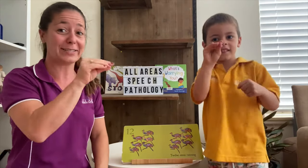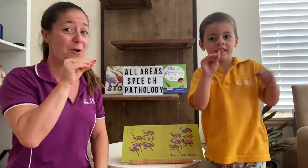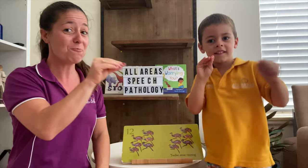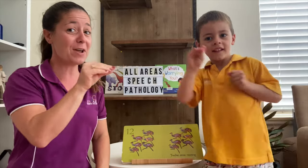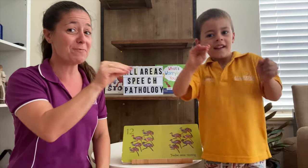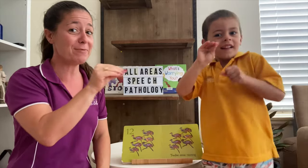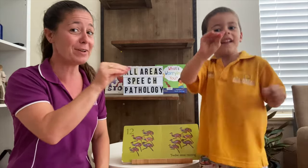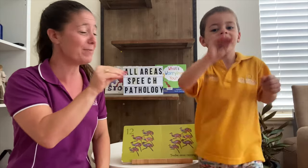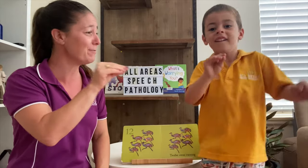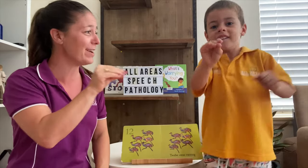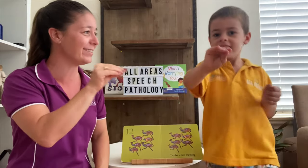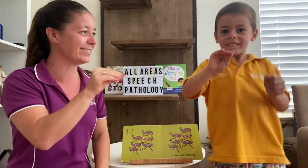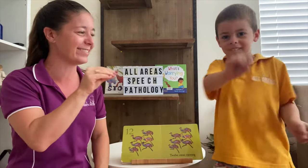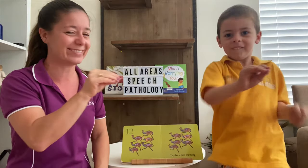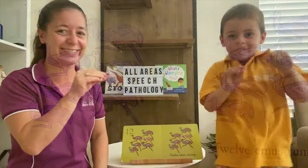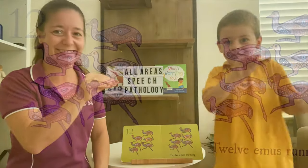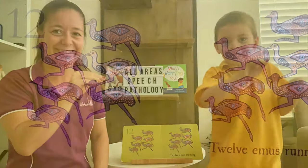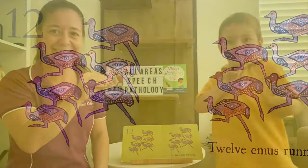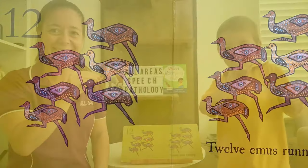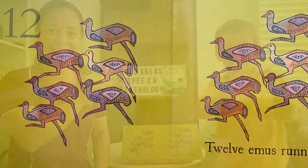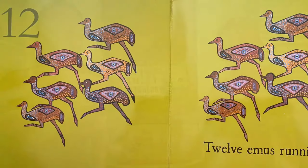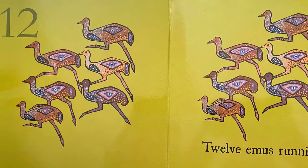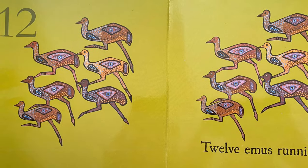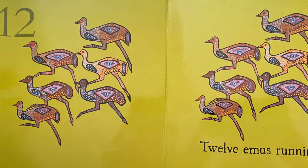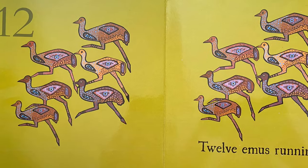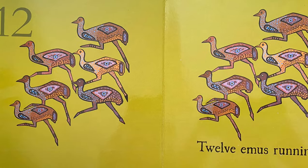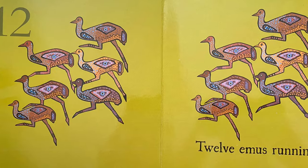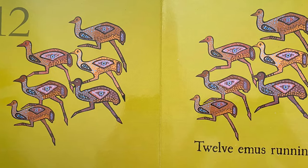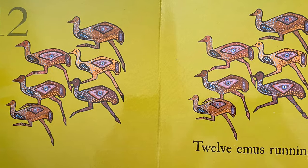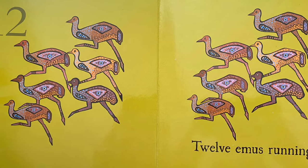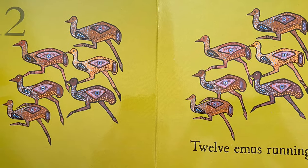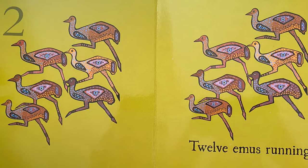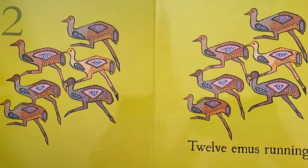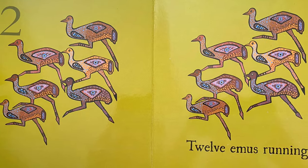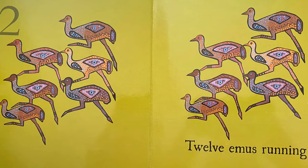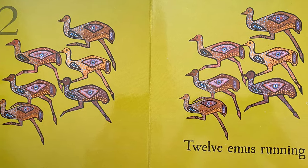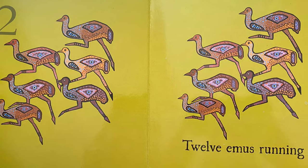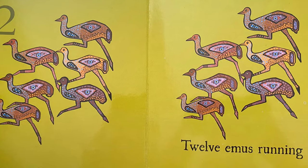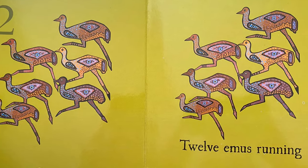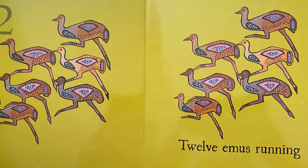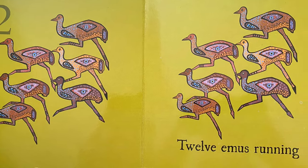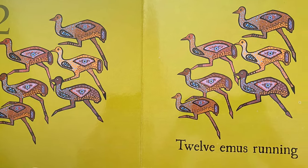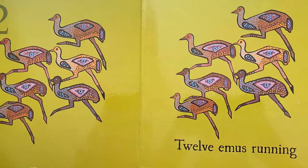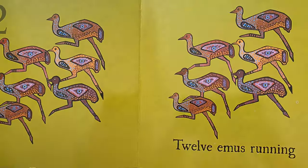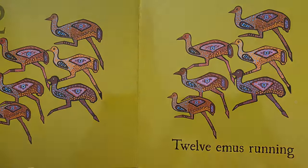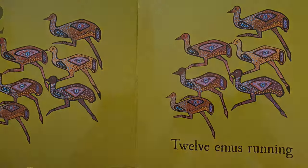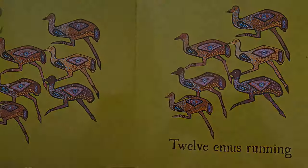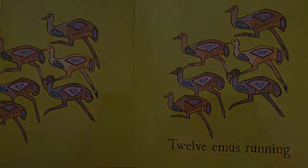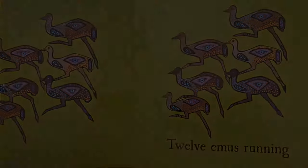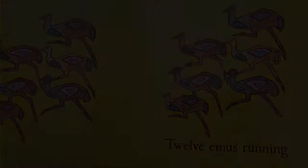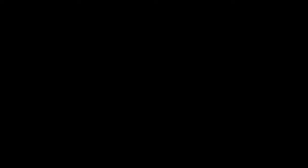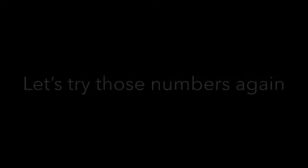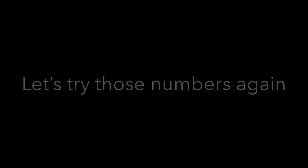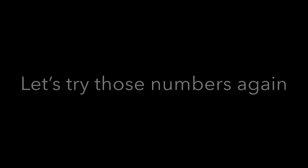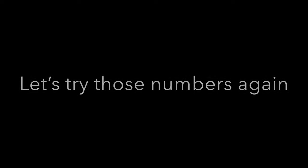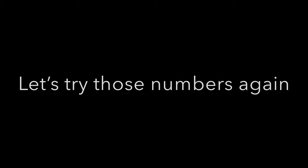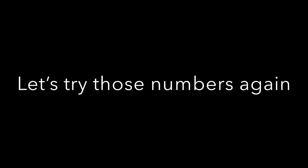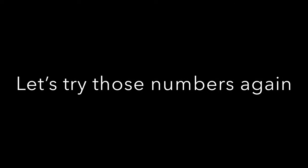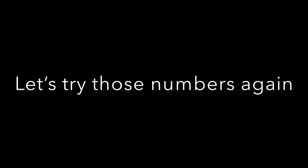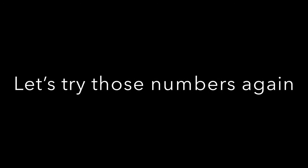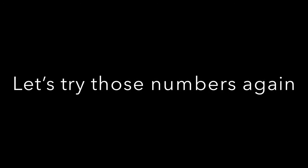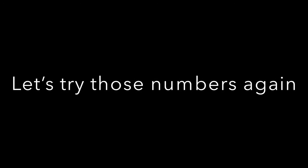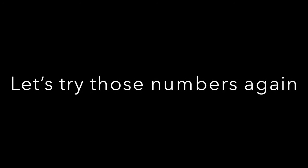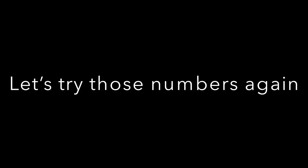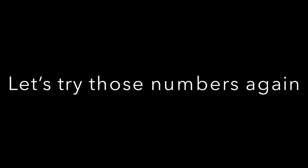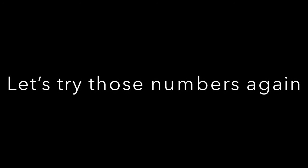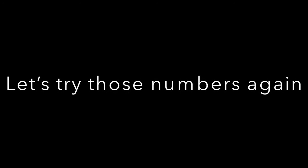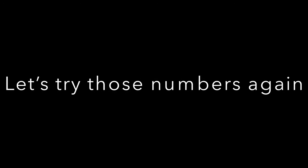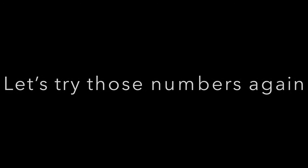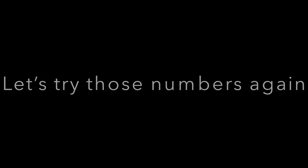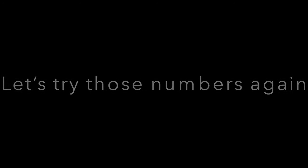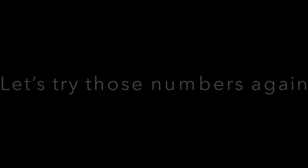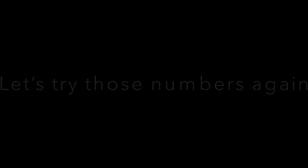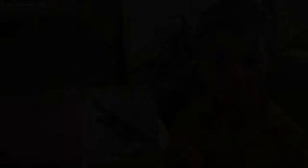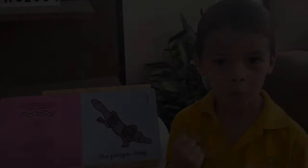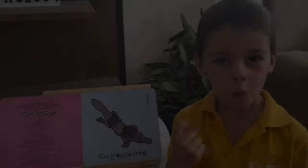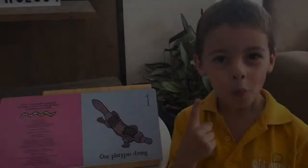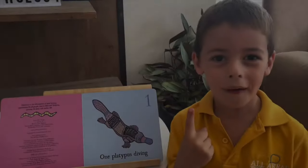one